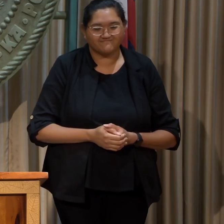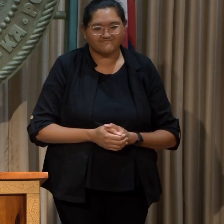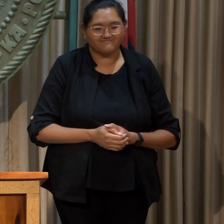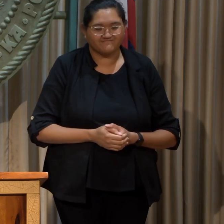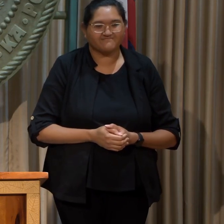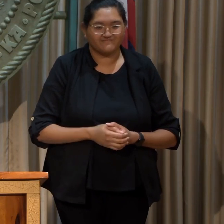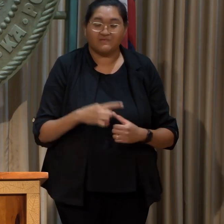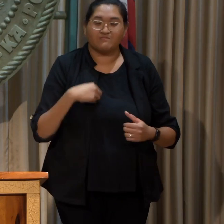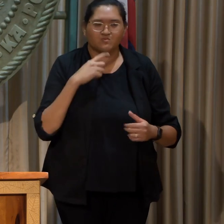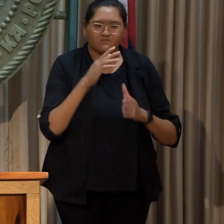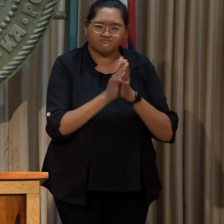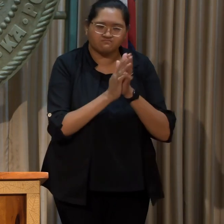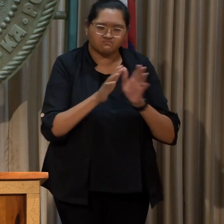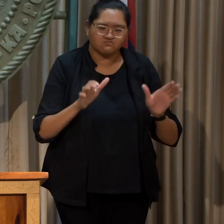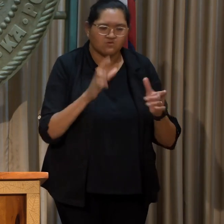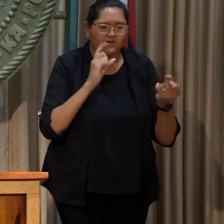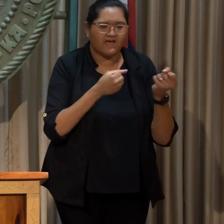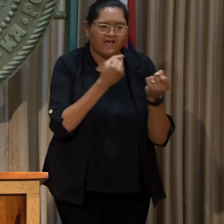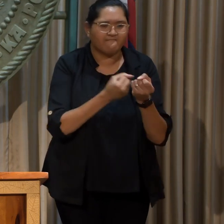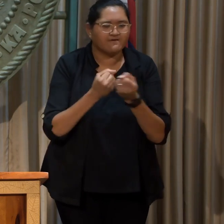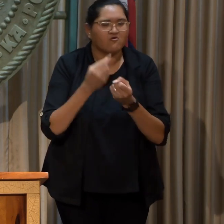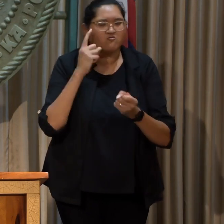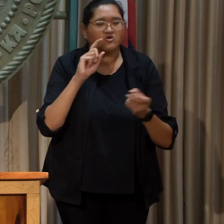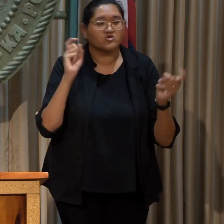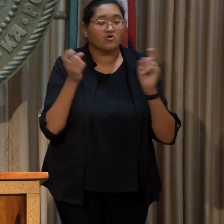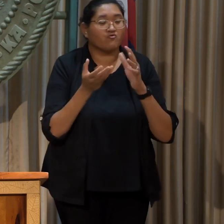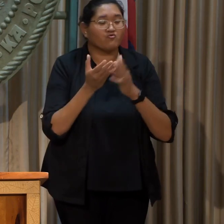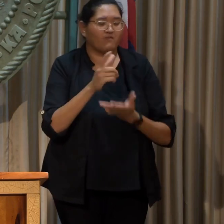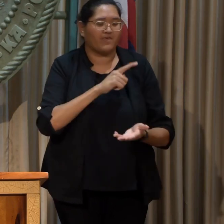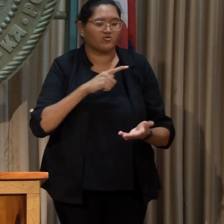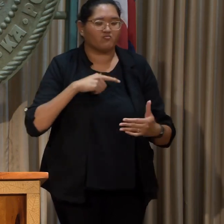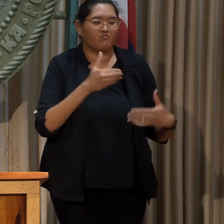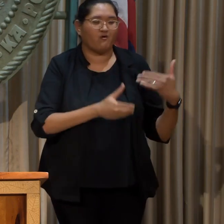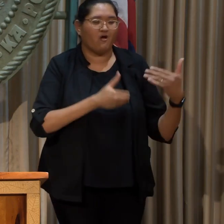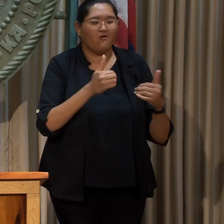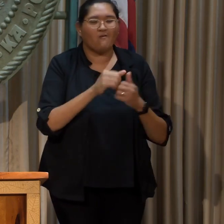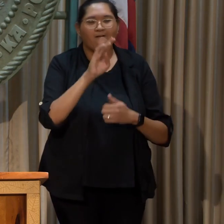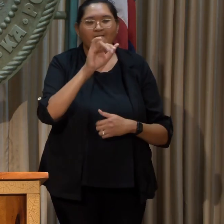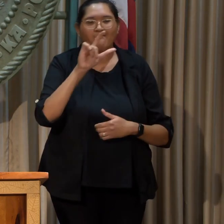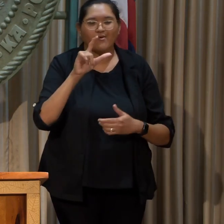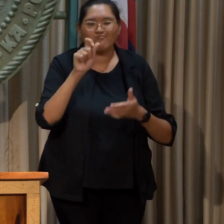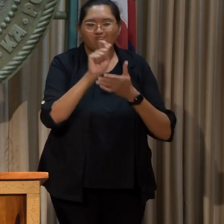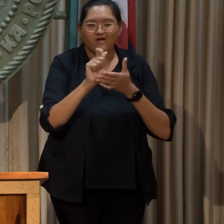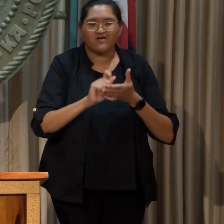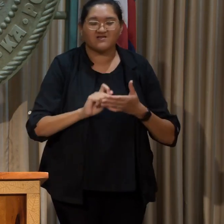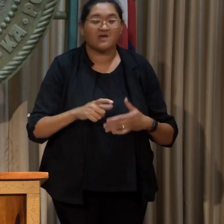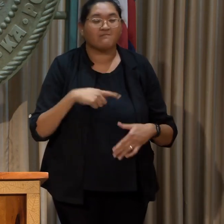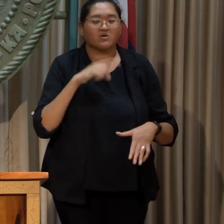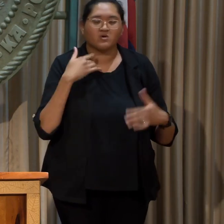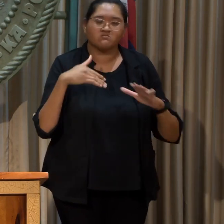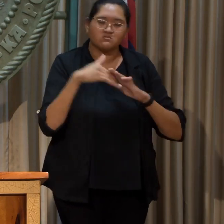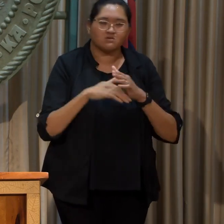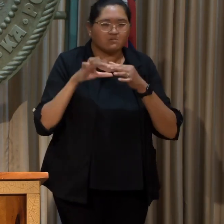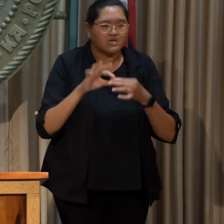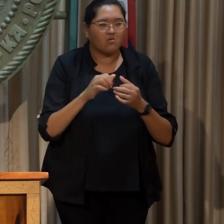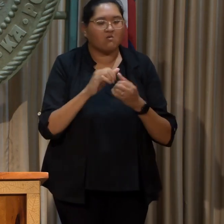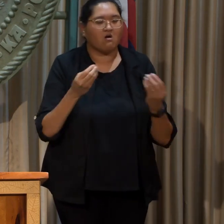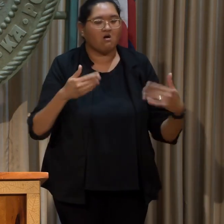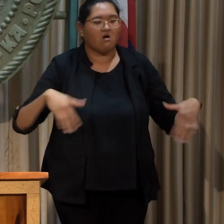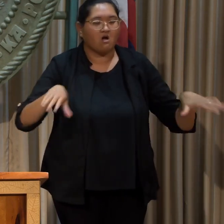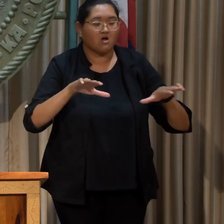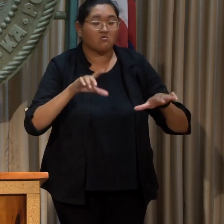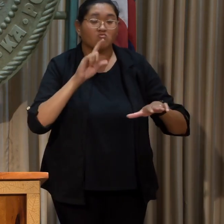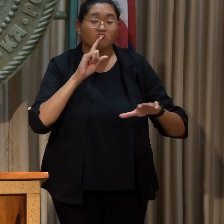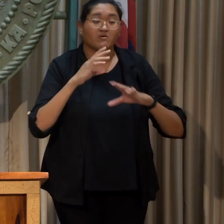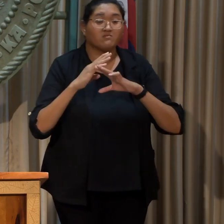I have been dedicated to advocating for change through the legislative process and bill writing. My deep connection to the Aina and my desire to